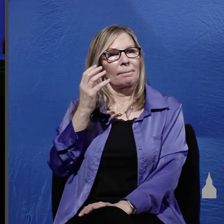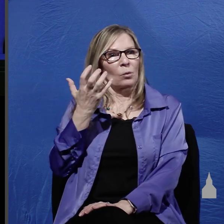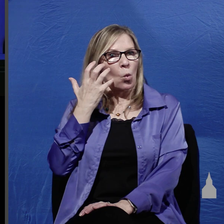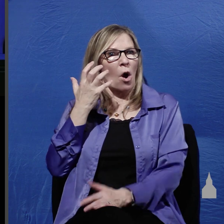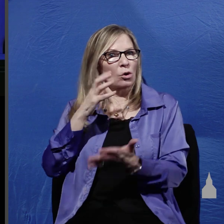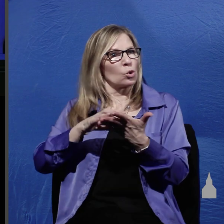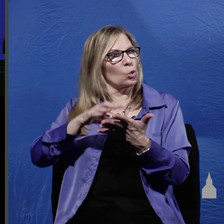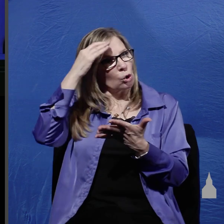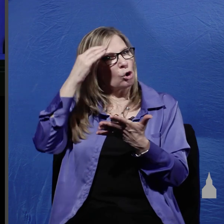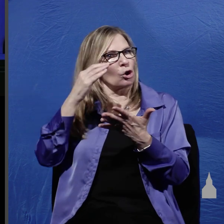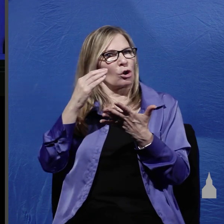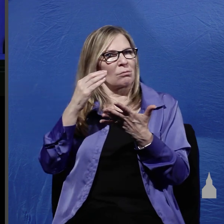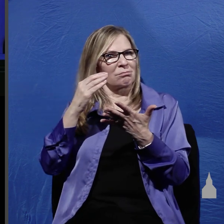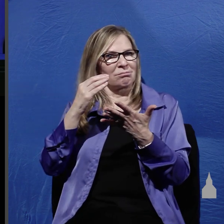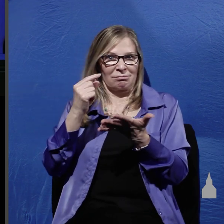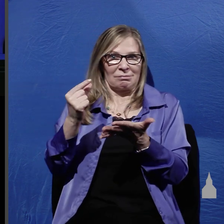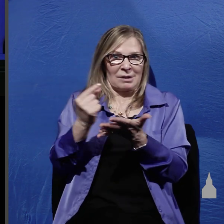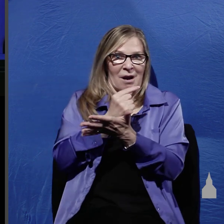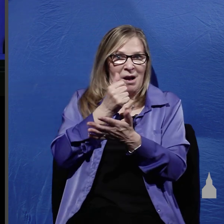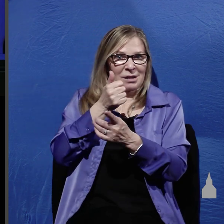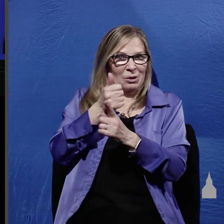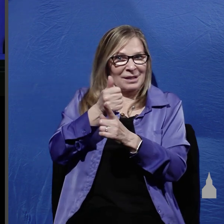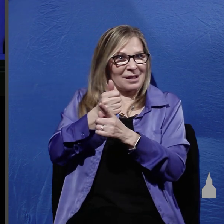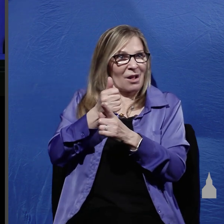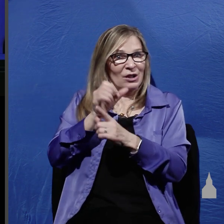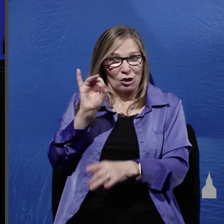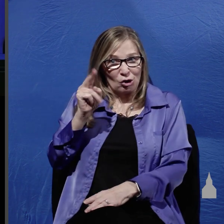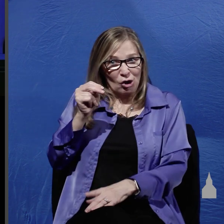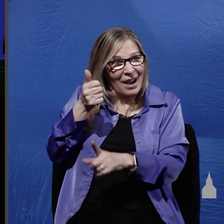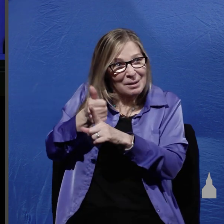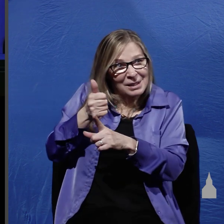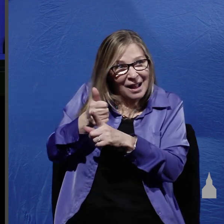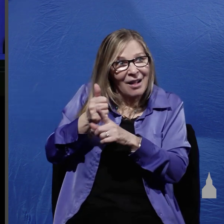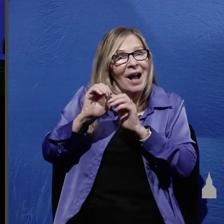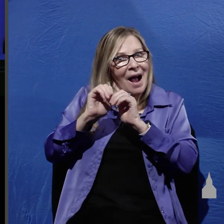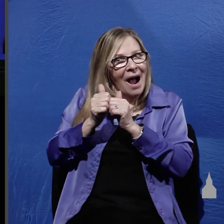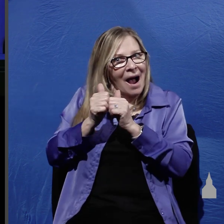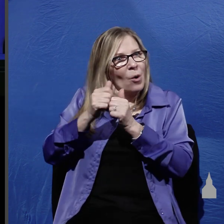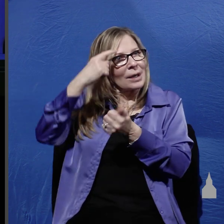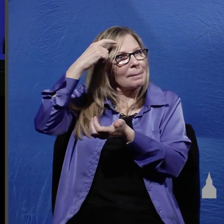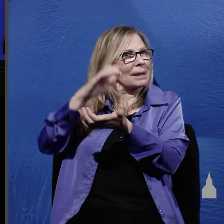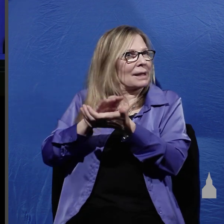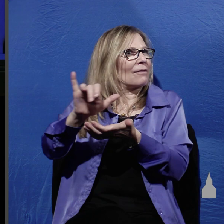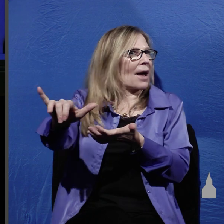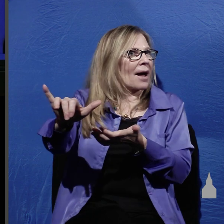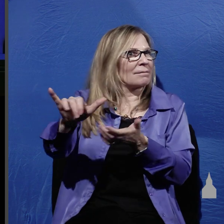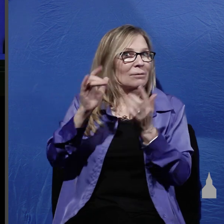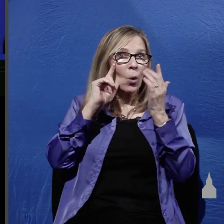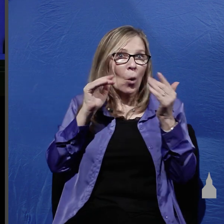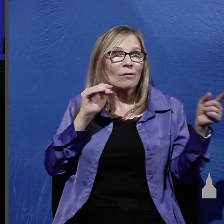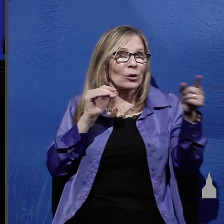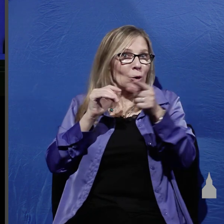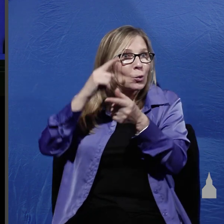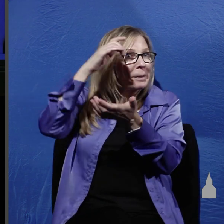how the apostle John himself how he came to be convinced of this and hopefully you'll be convinced as well